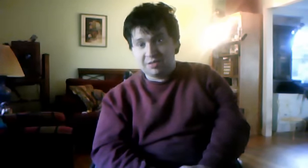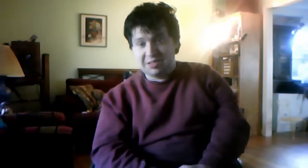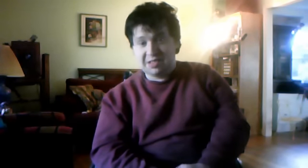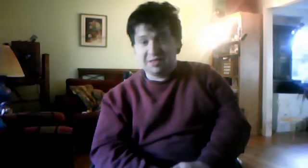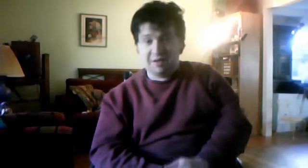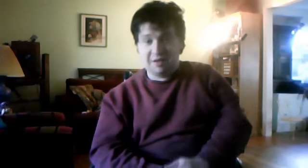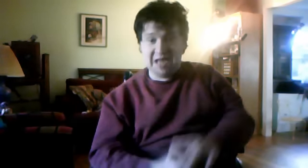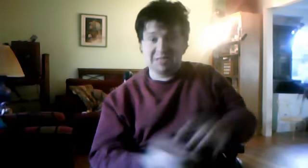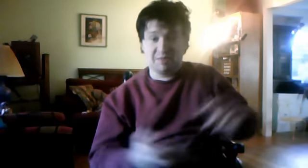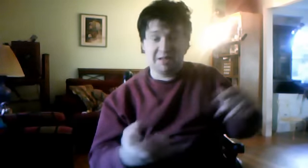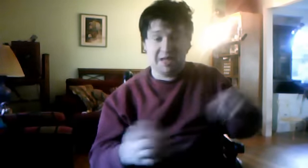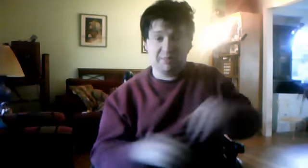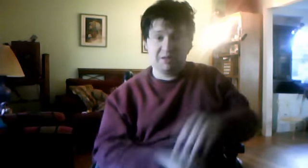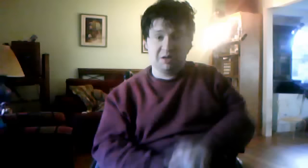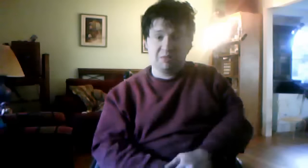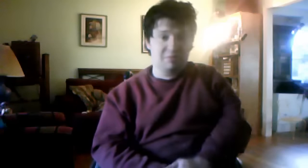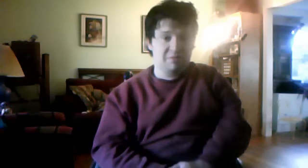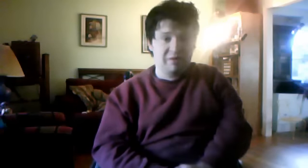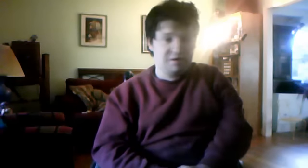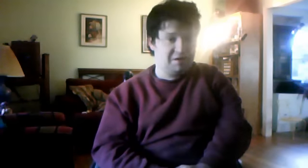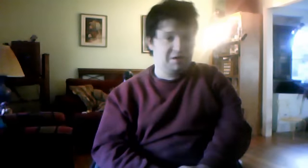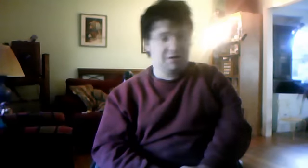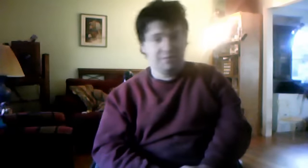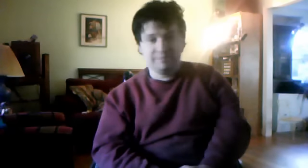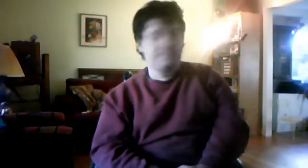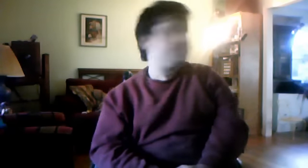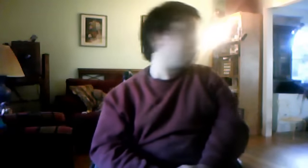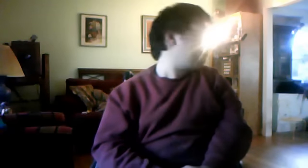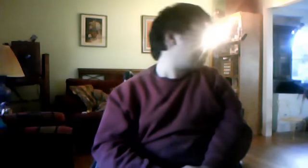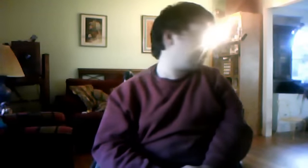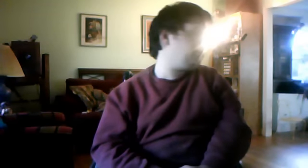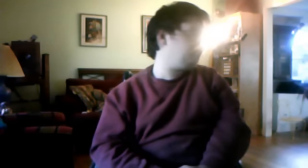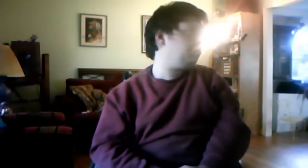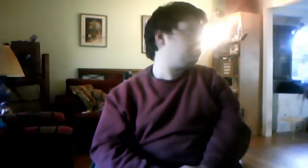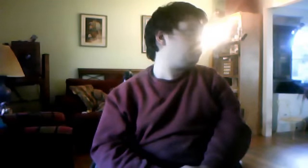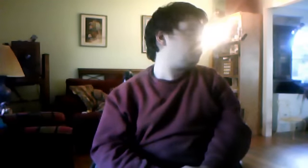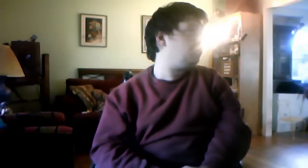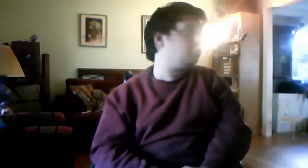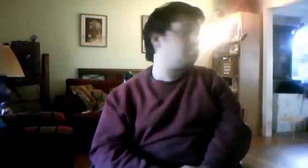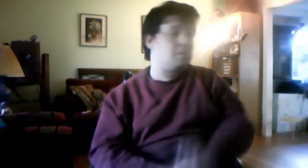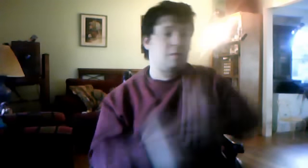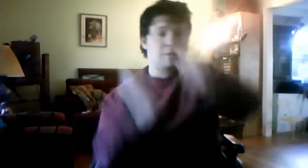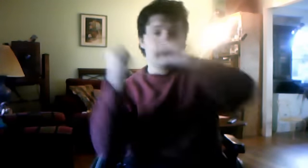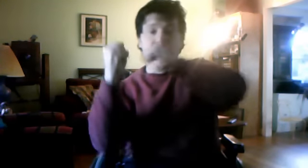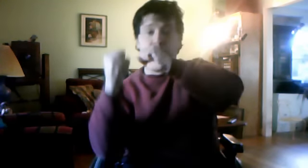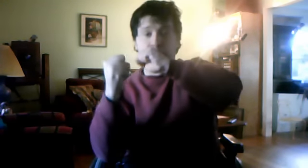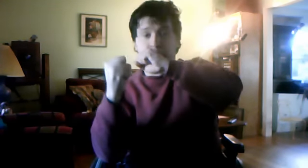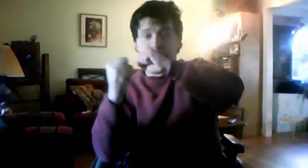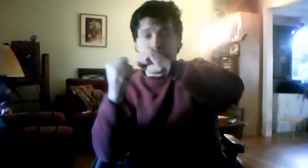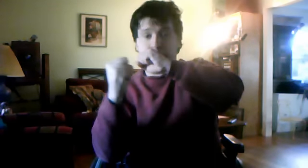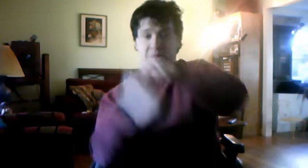sit my hands in my lap, you know, here, boom, okay,